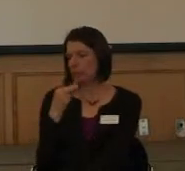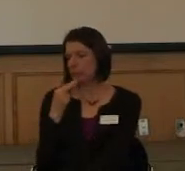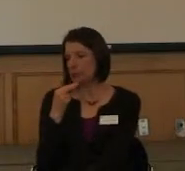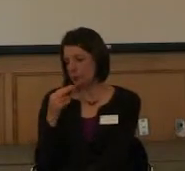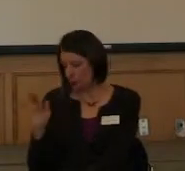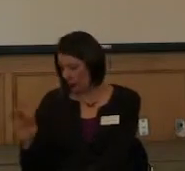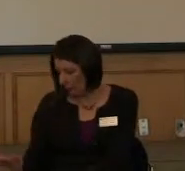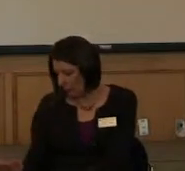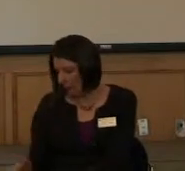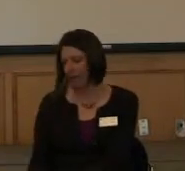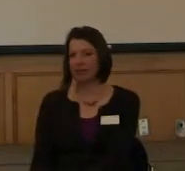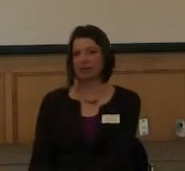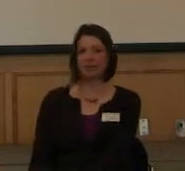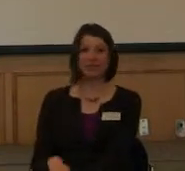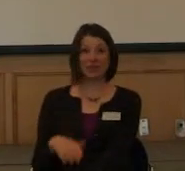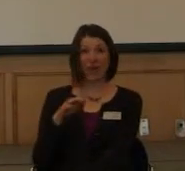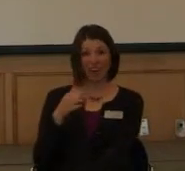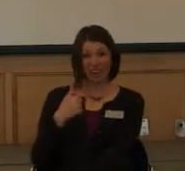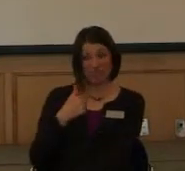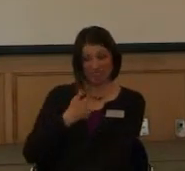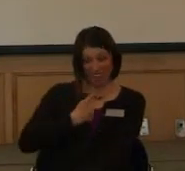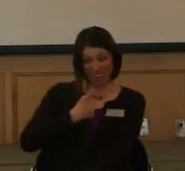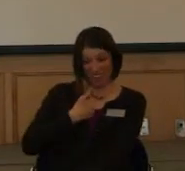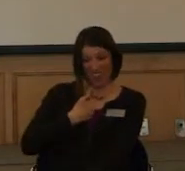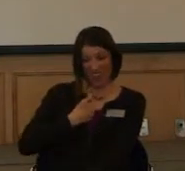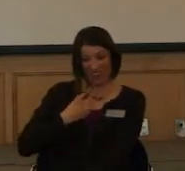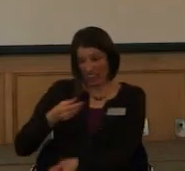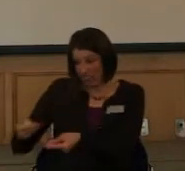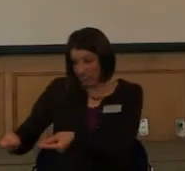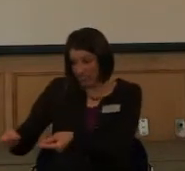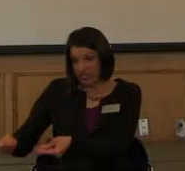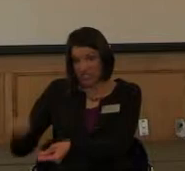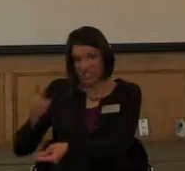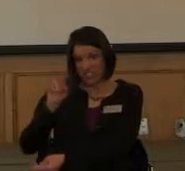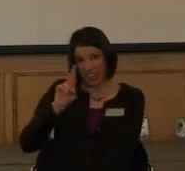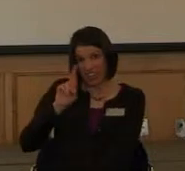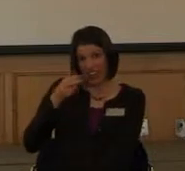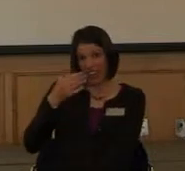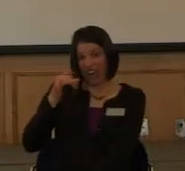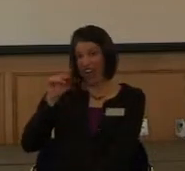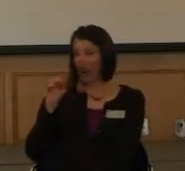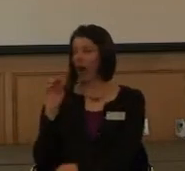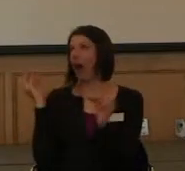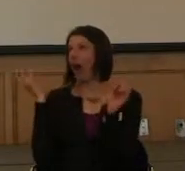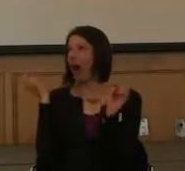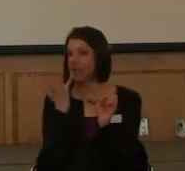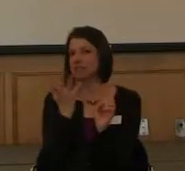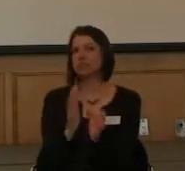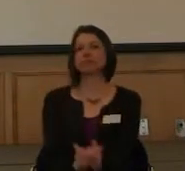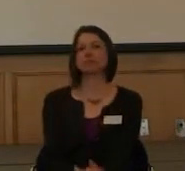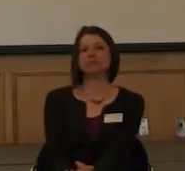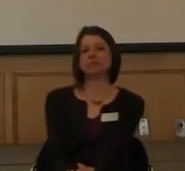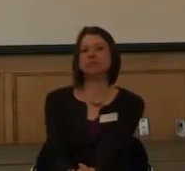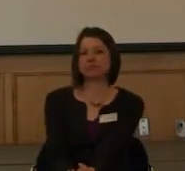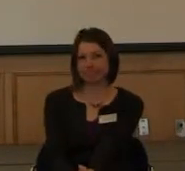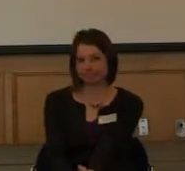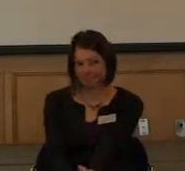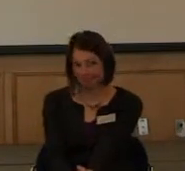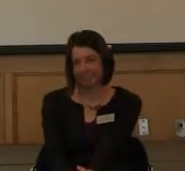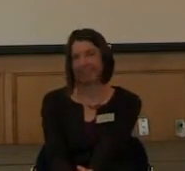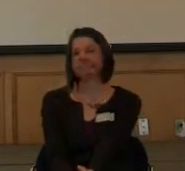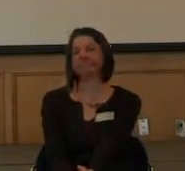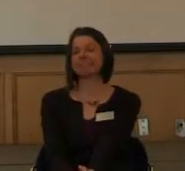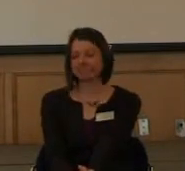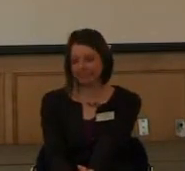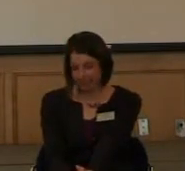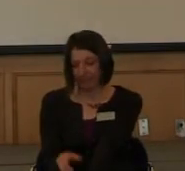I actually got to hand feed a rhino in Wichita a couple of years ago. So that's where I decided I wanted to